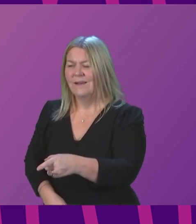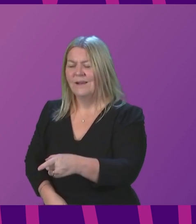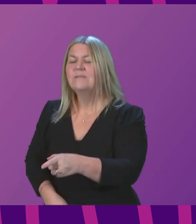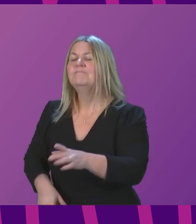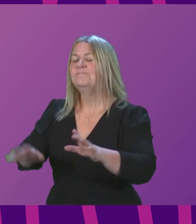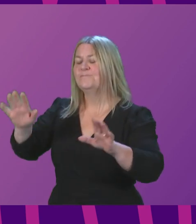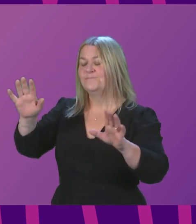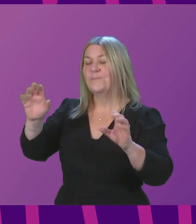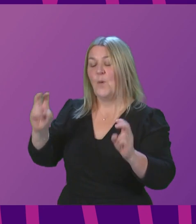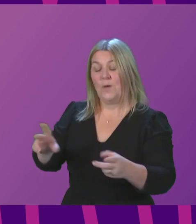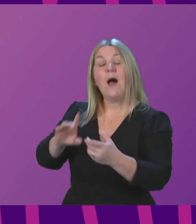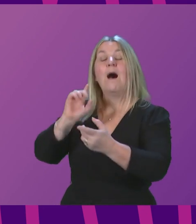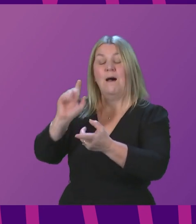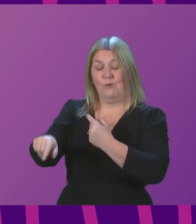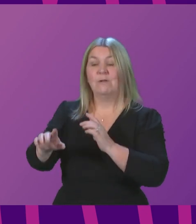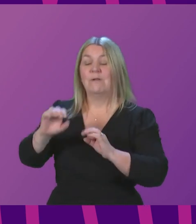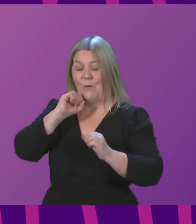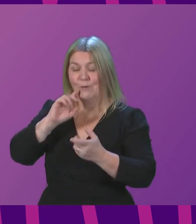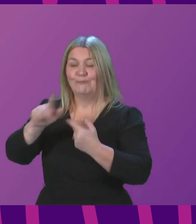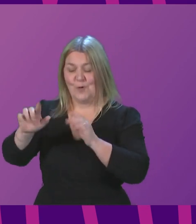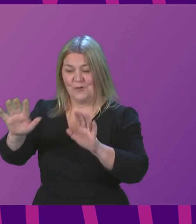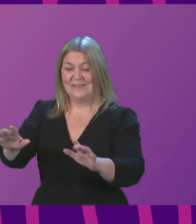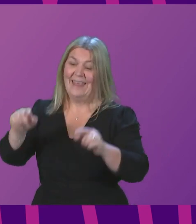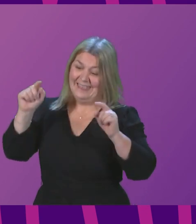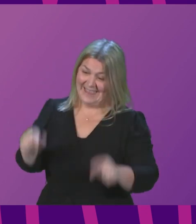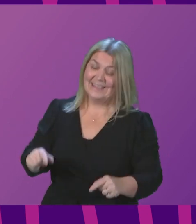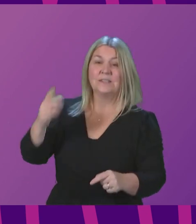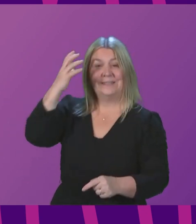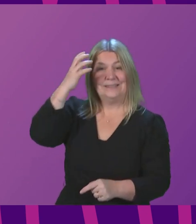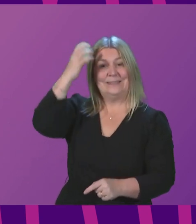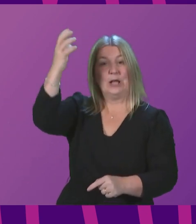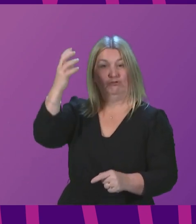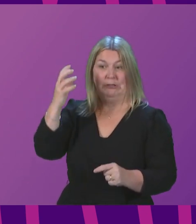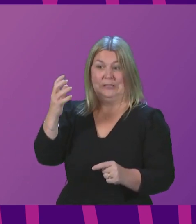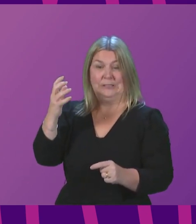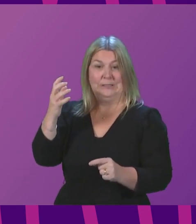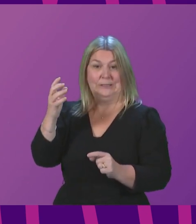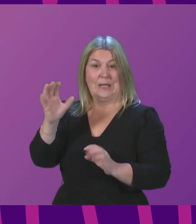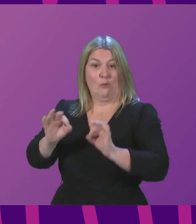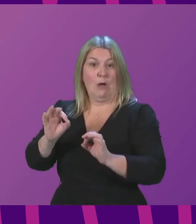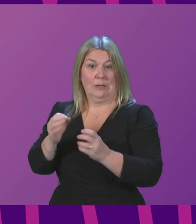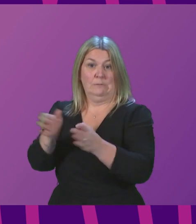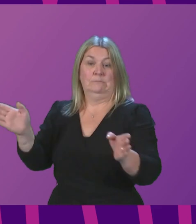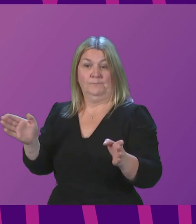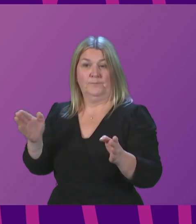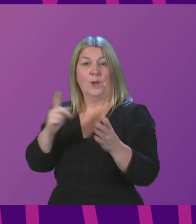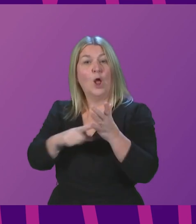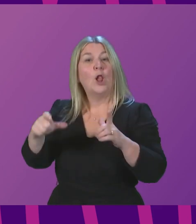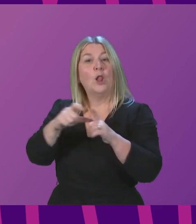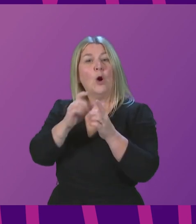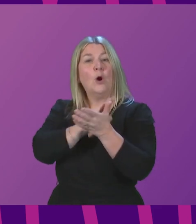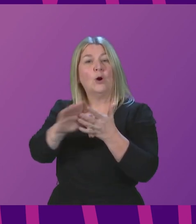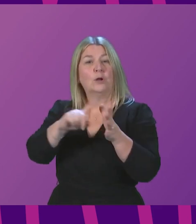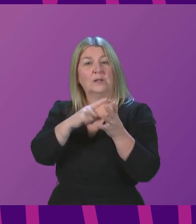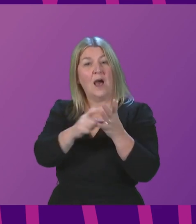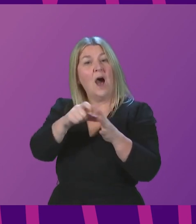answer the question. I am going to answer the question. This is a statutory public inquiry convened by Lord Hardy. I am not